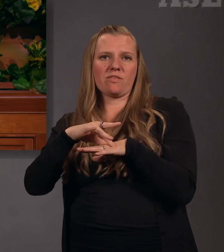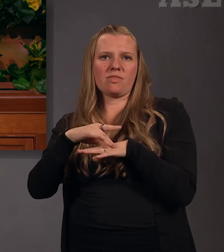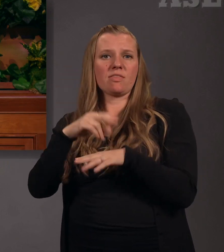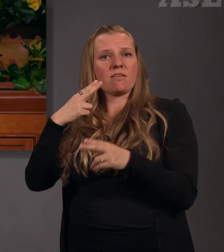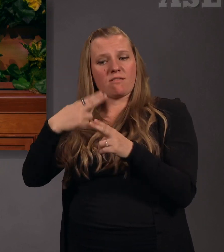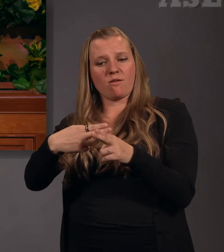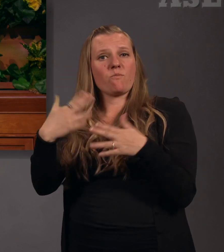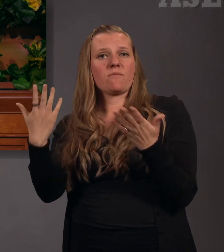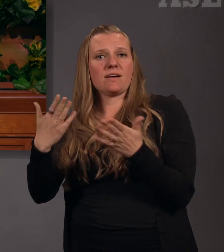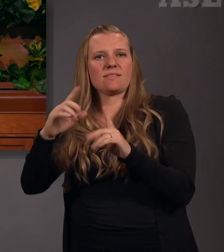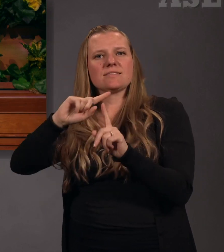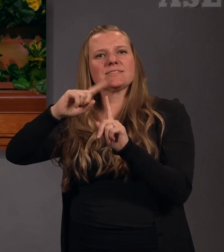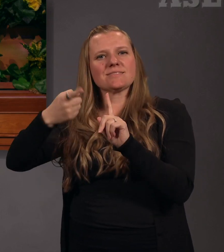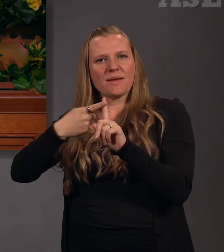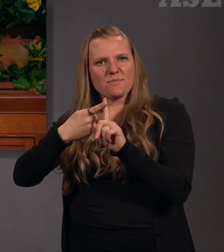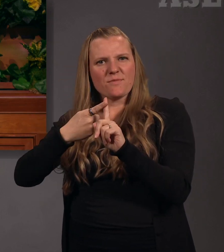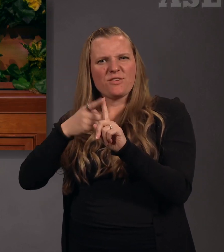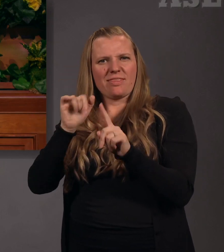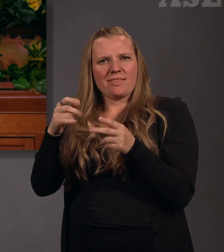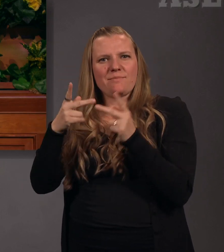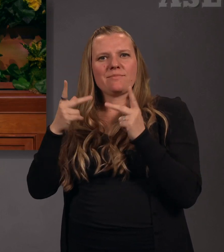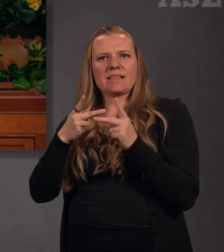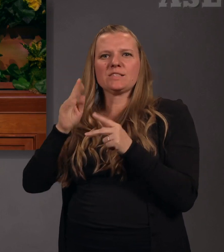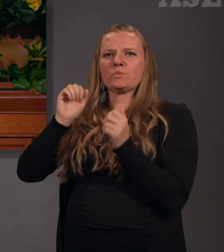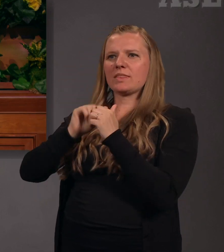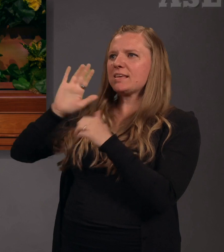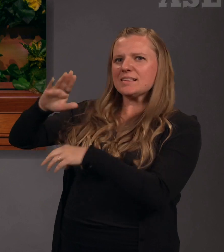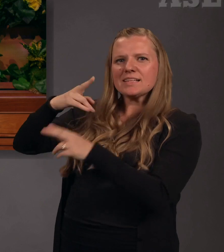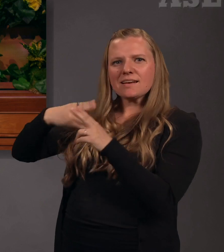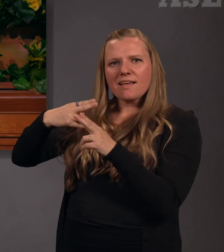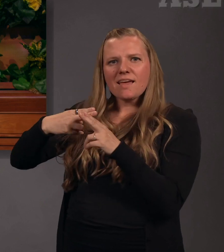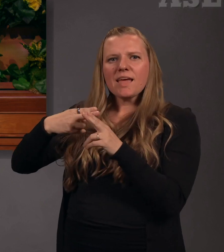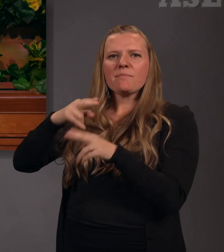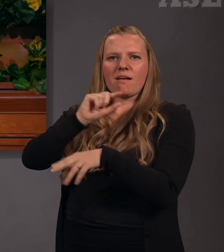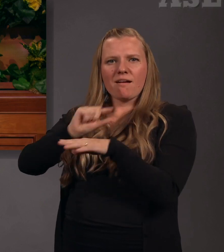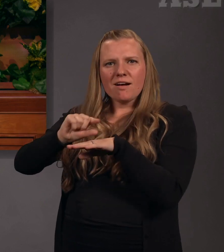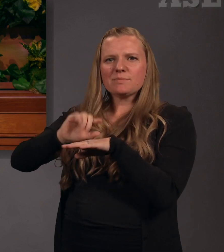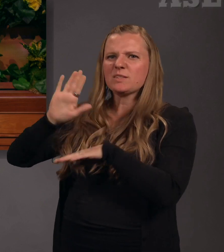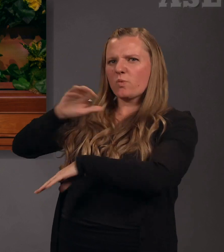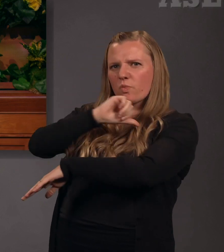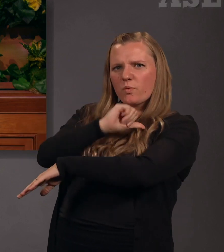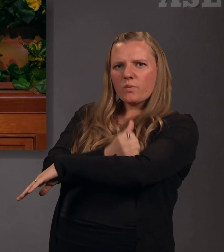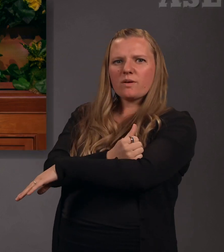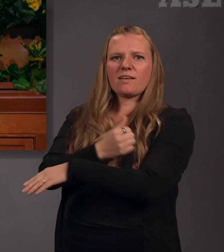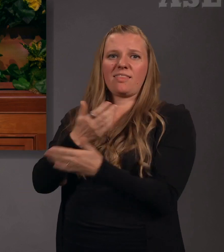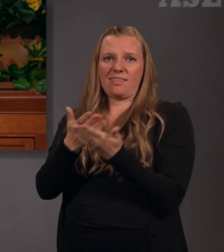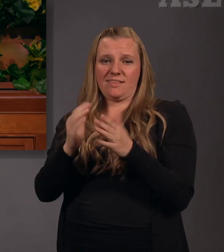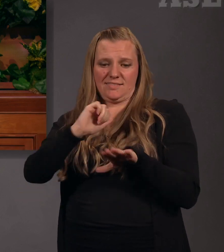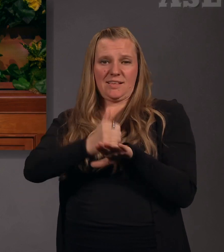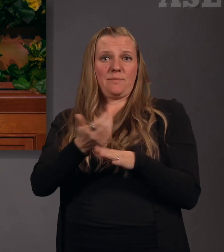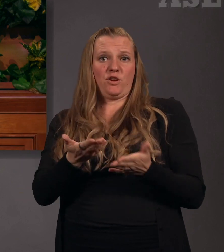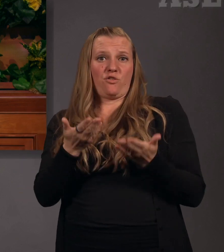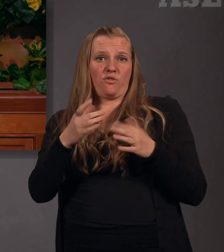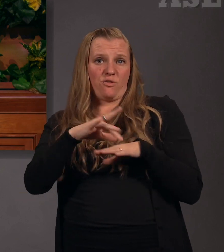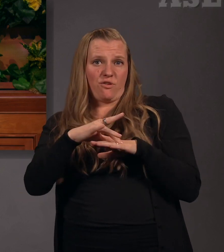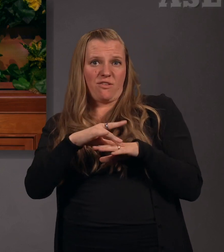where that which was sealed or bound on earth in His name and by His word and with His authority